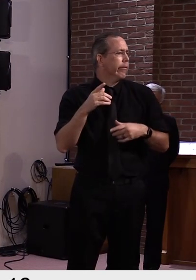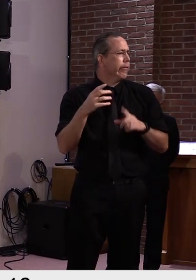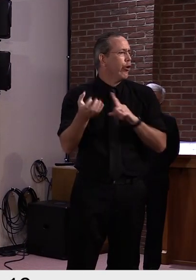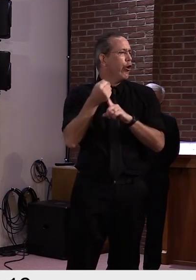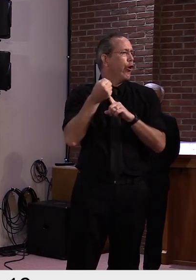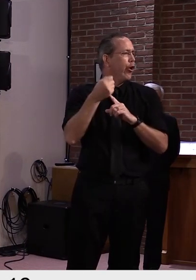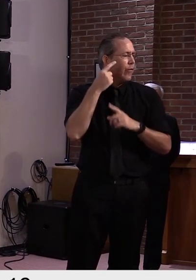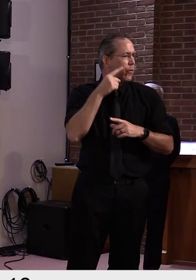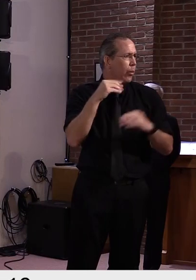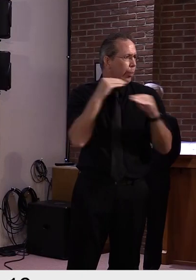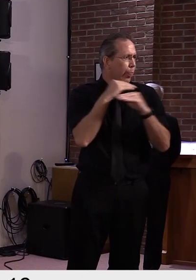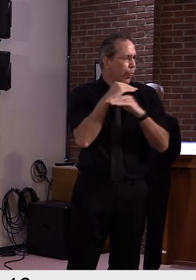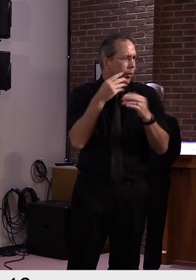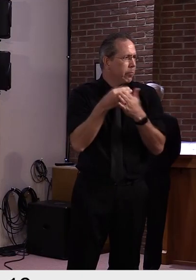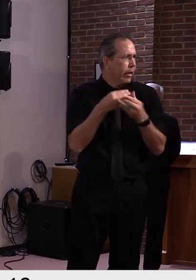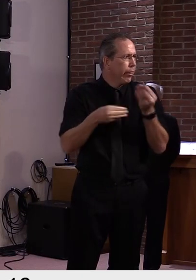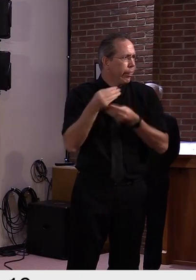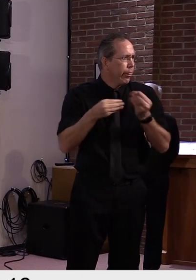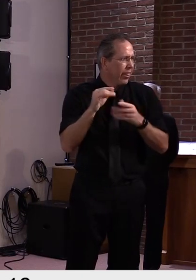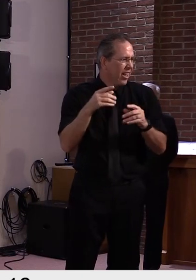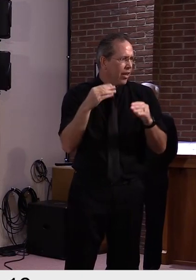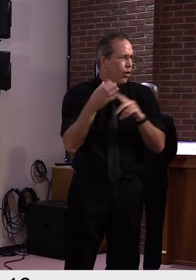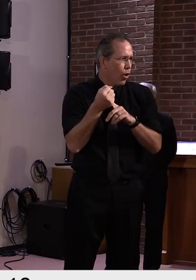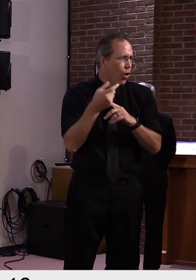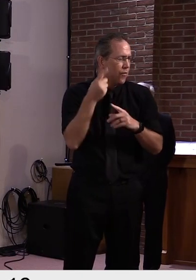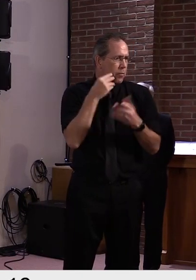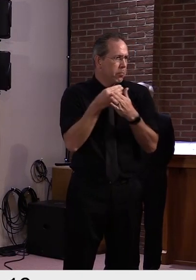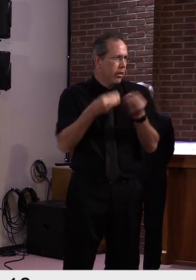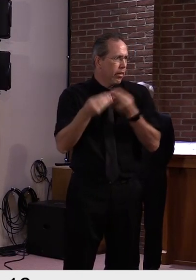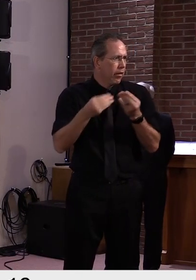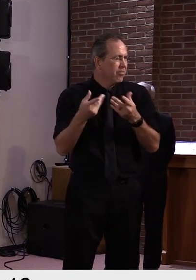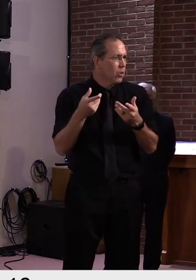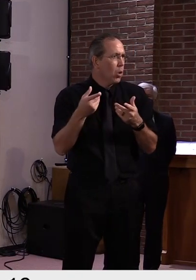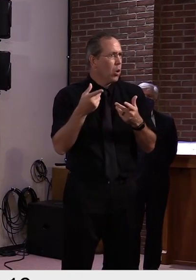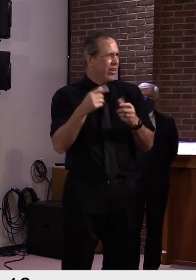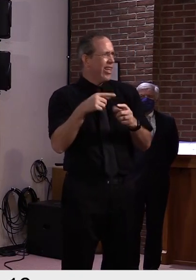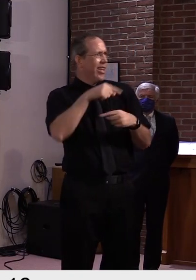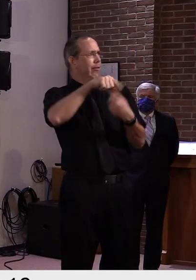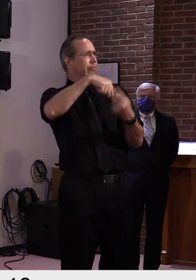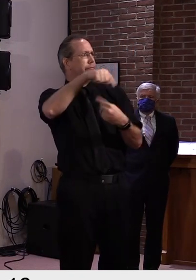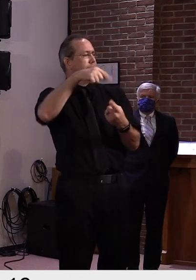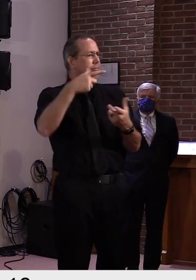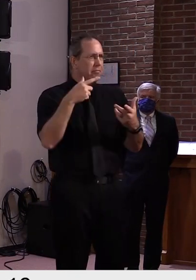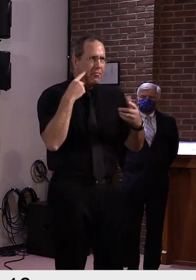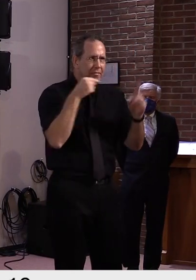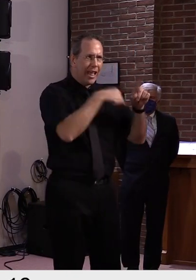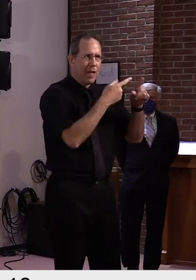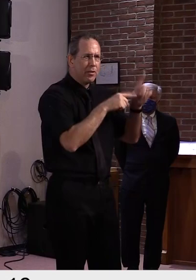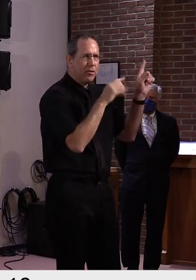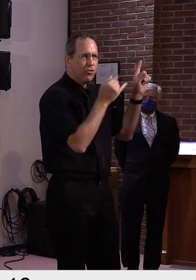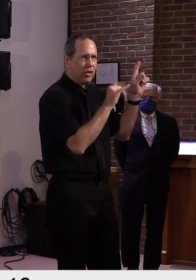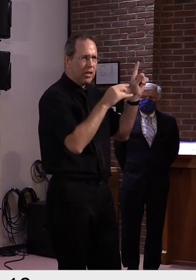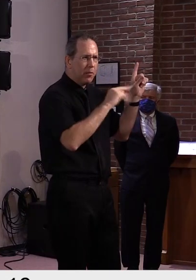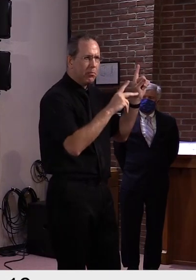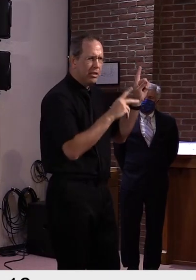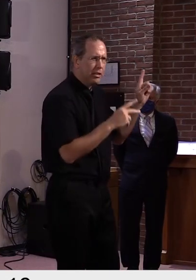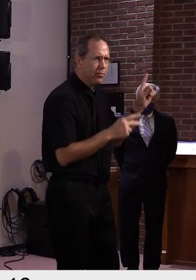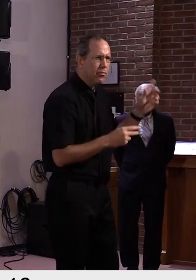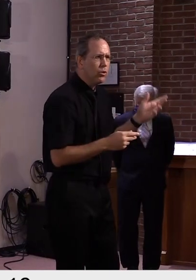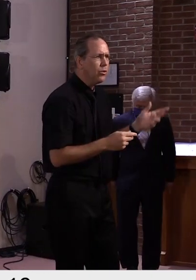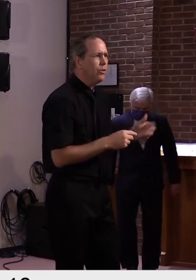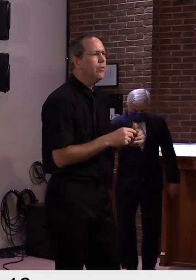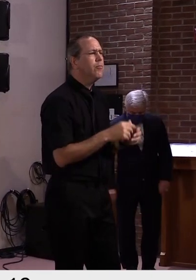to that. So from that standpoint, it's, uh, it's a step forward. Uh, but I'll let Commissioner Pichak answer further.